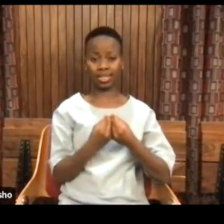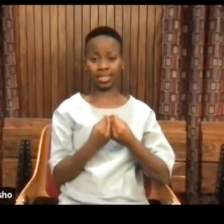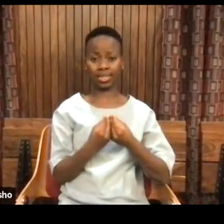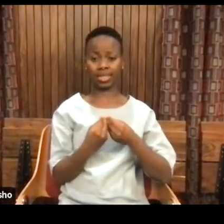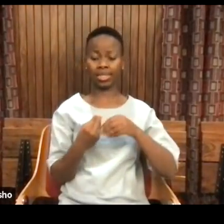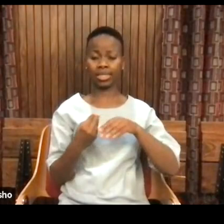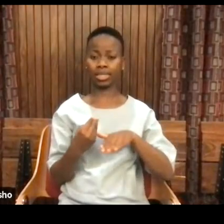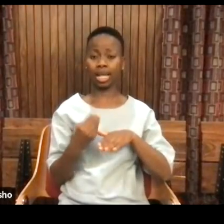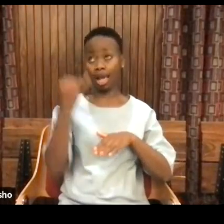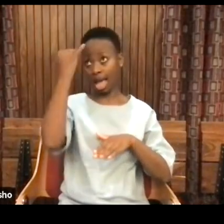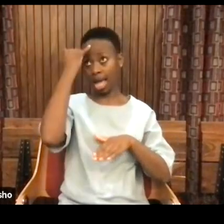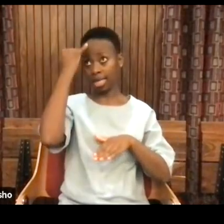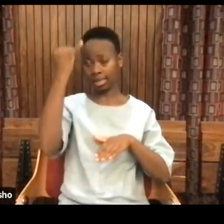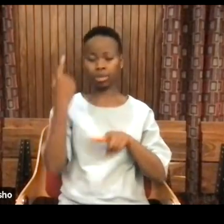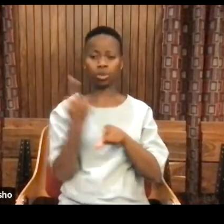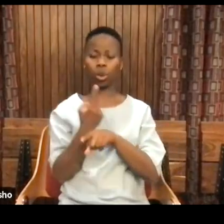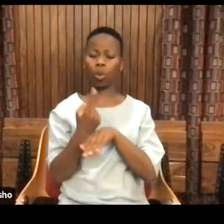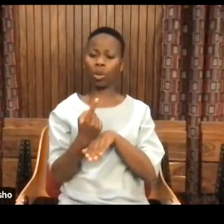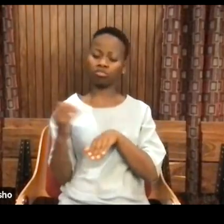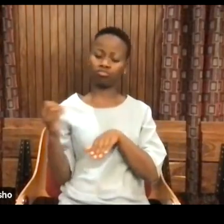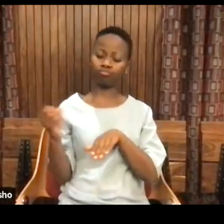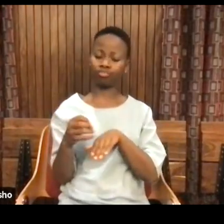Ideas don't come out of Africa.